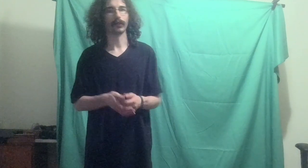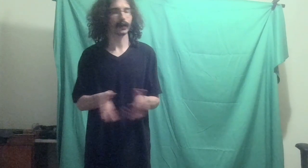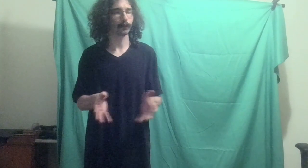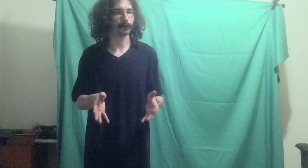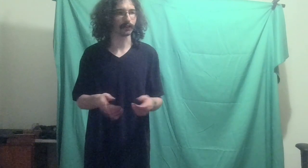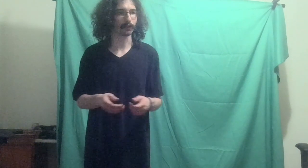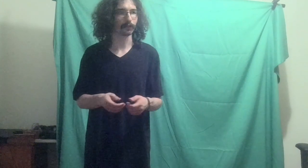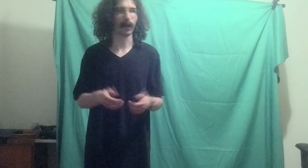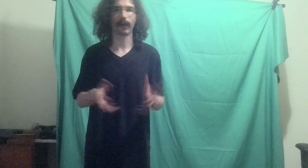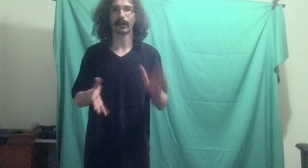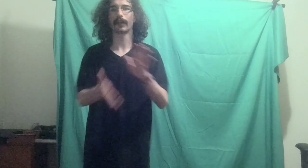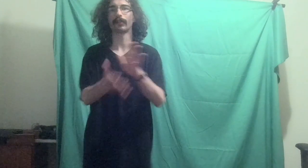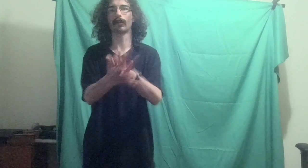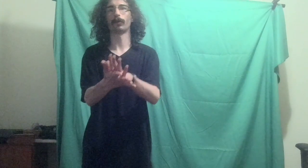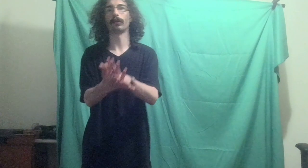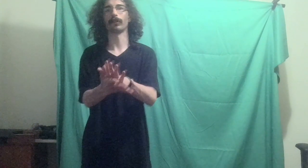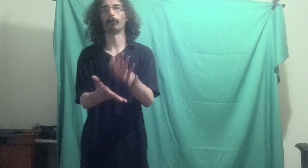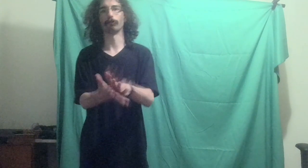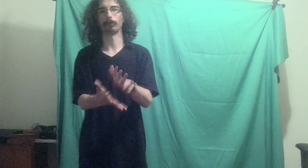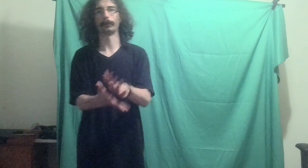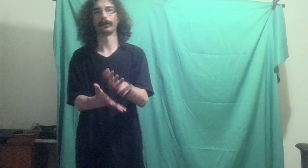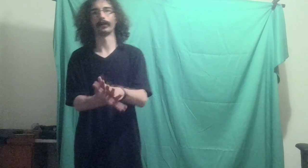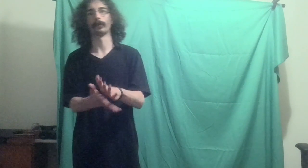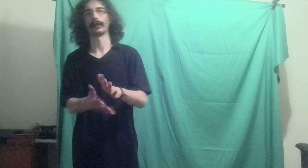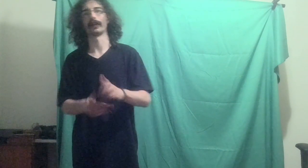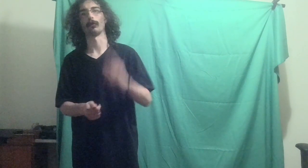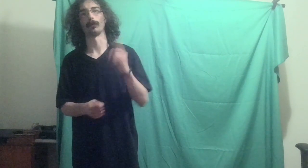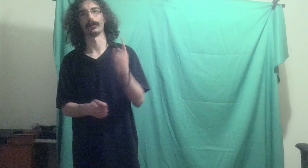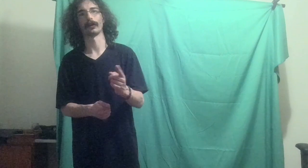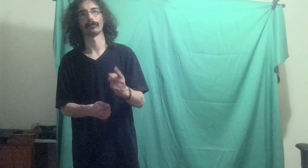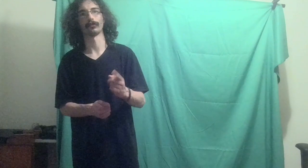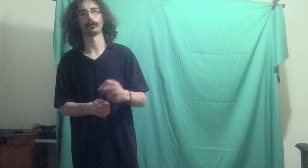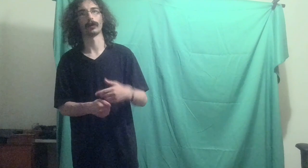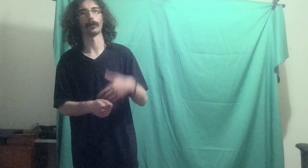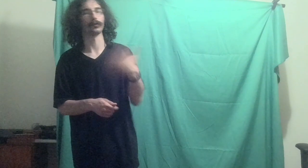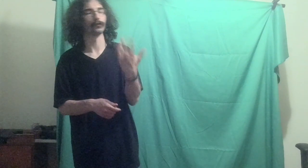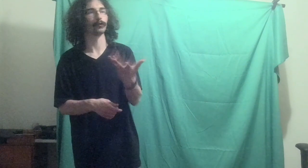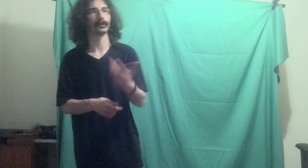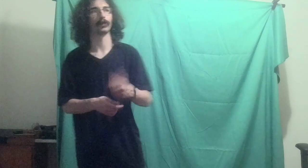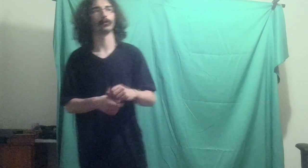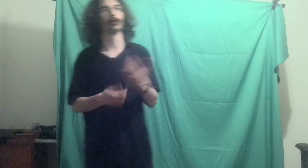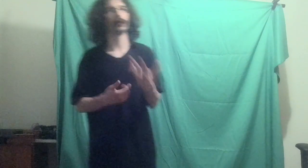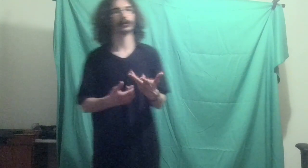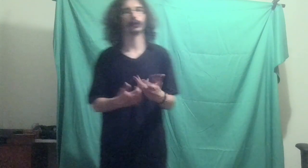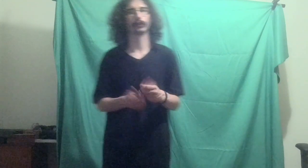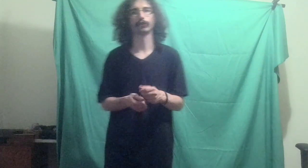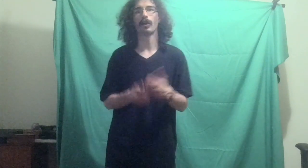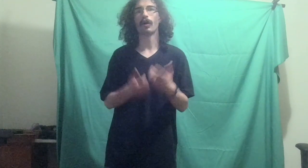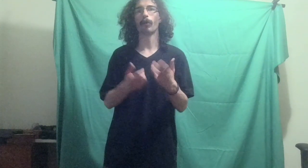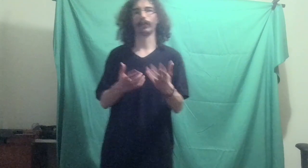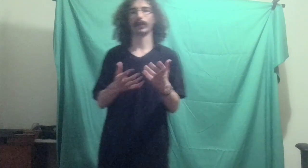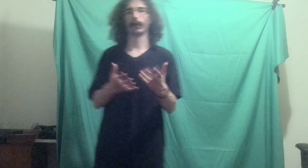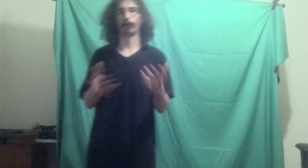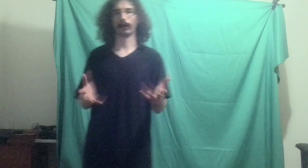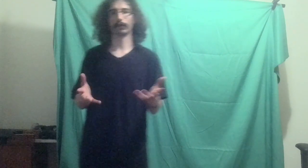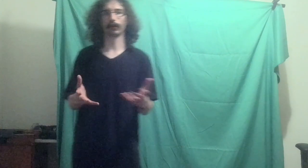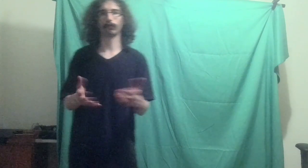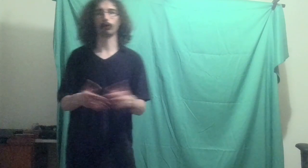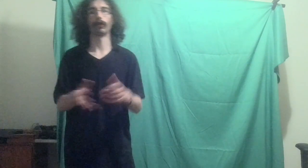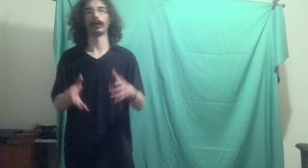kind of was like, I kind of hit that wall that most people hit when they hit 1,000 subscribers and 4,000 watch hours where they get monetized, or at